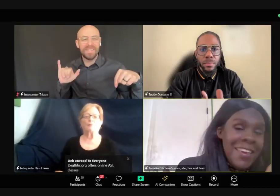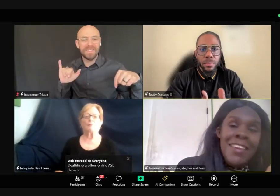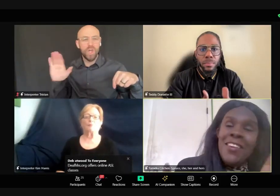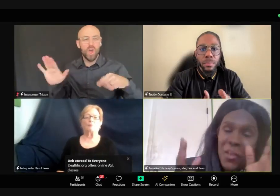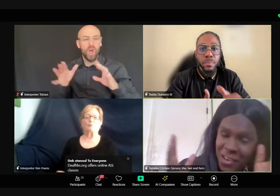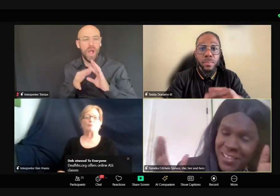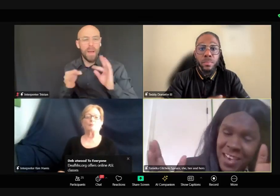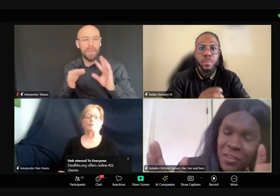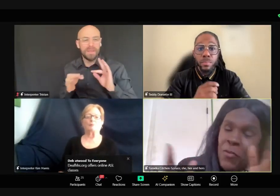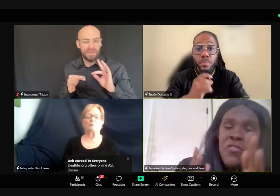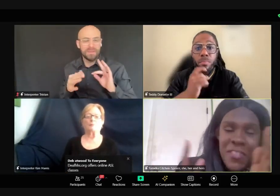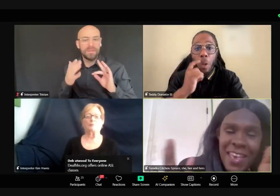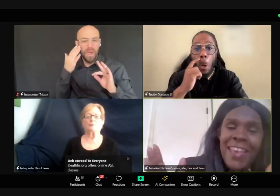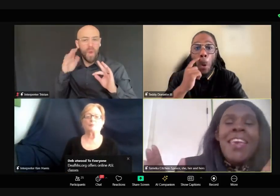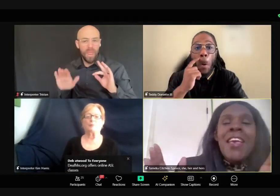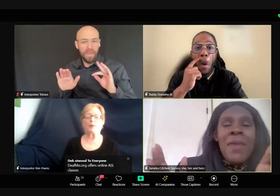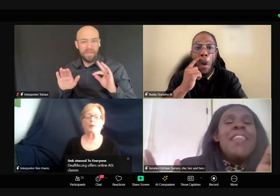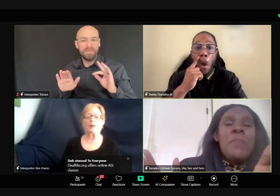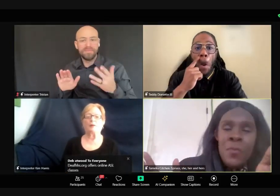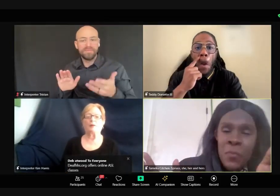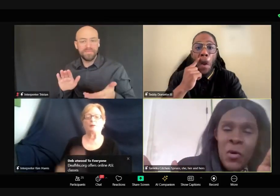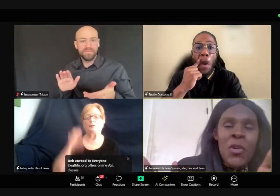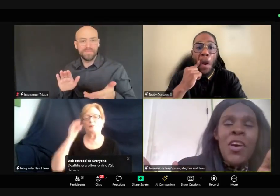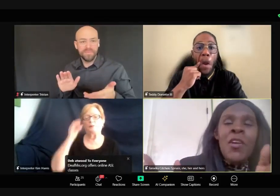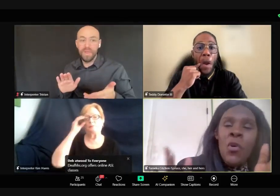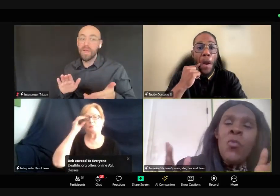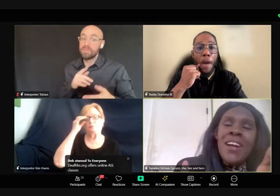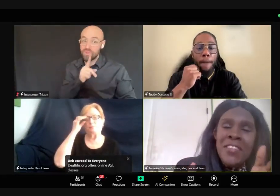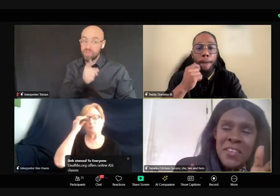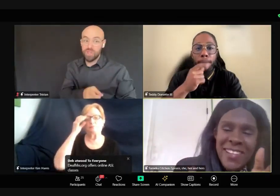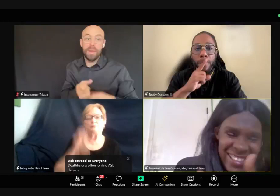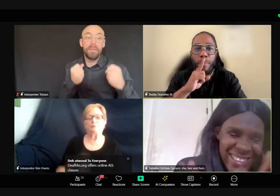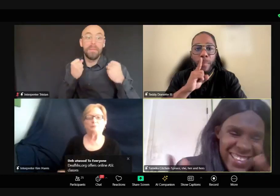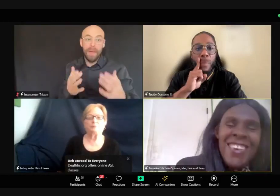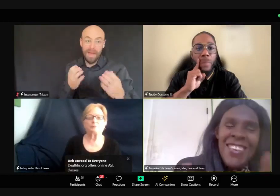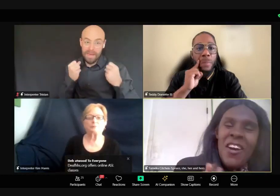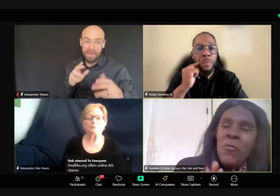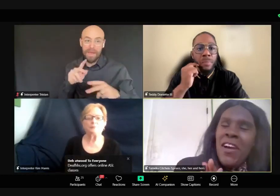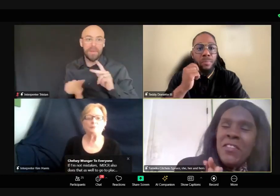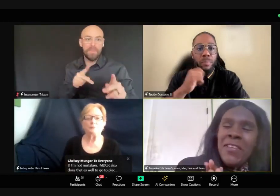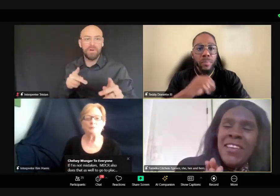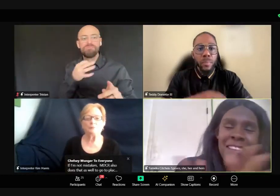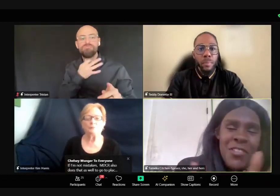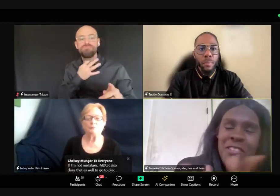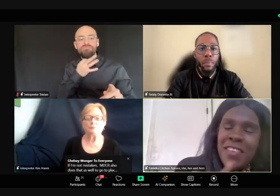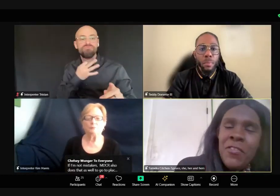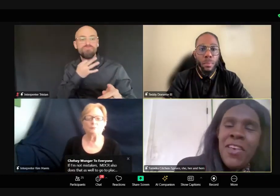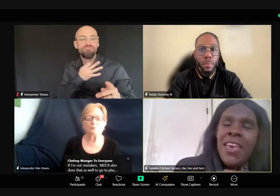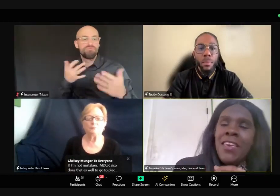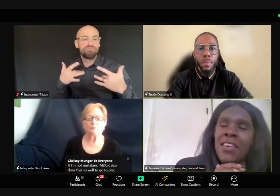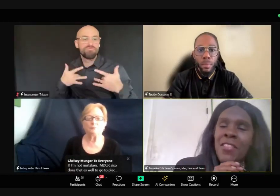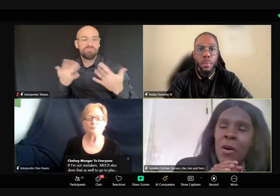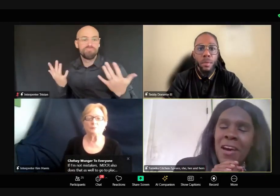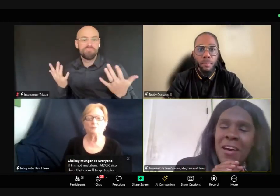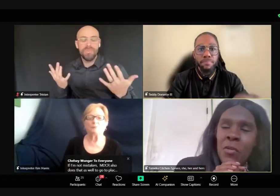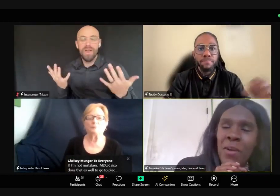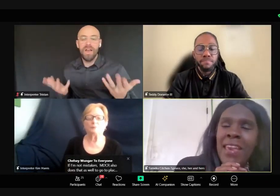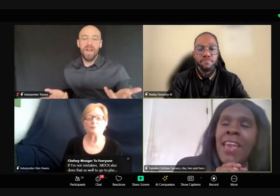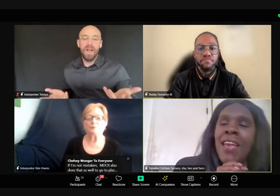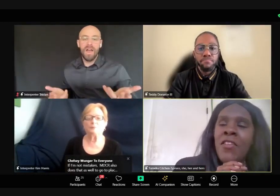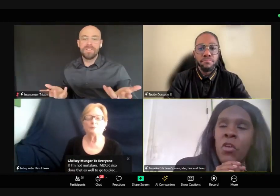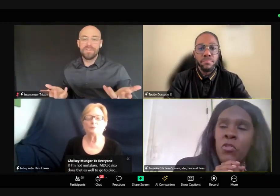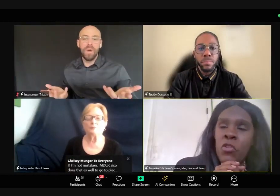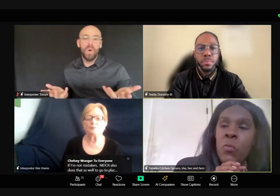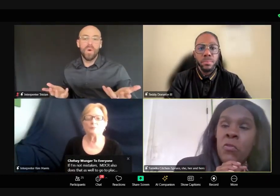probably, you know, a question that many people will wonder, you know, are wondering, because you're so, you know, uh,